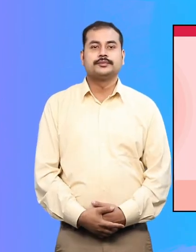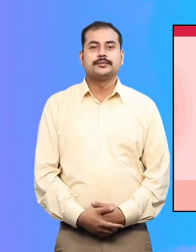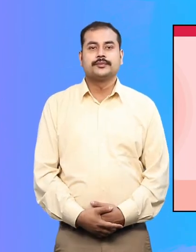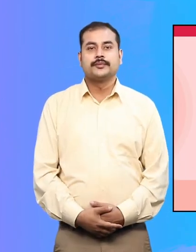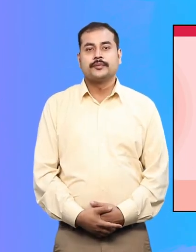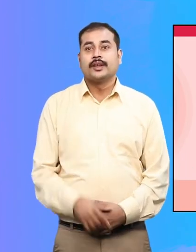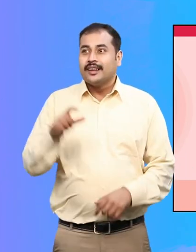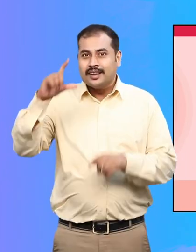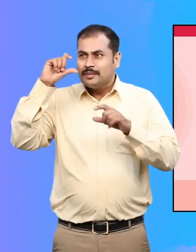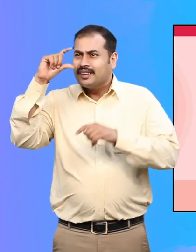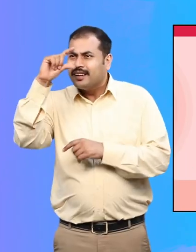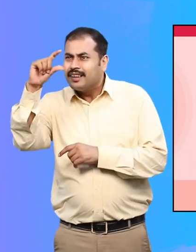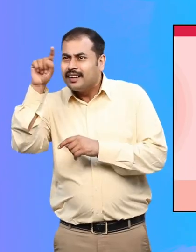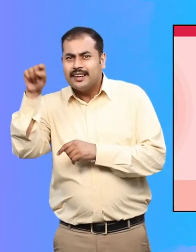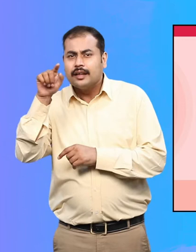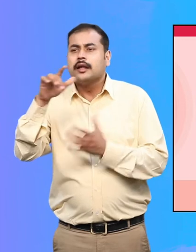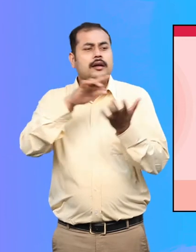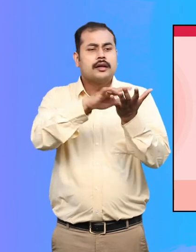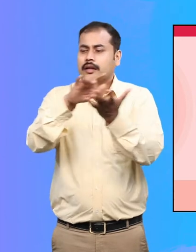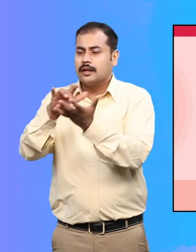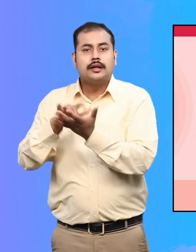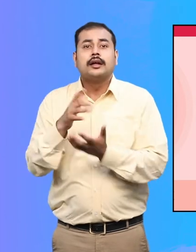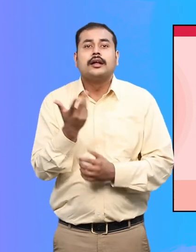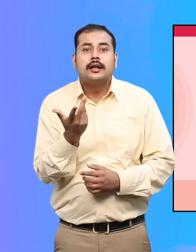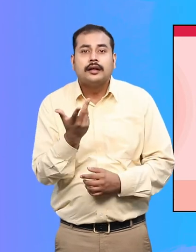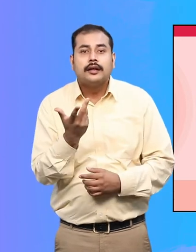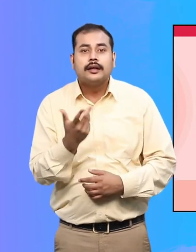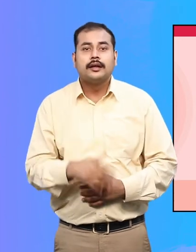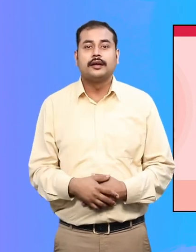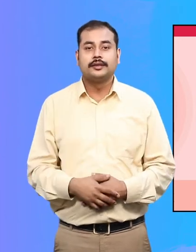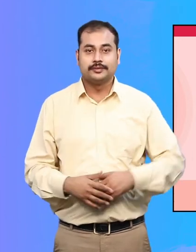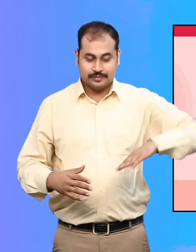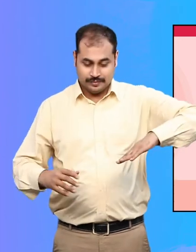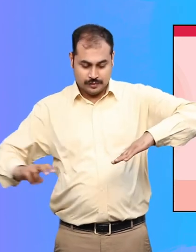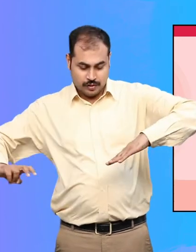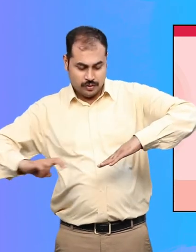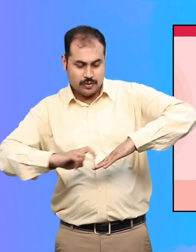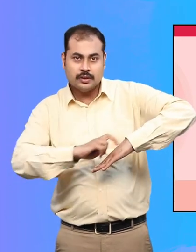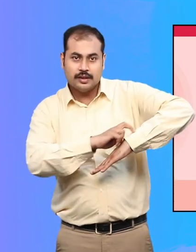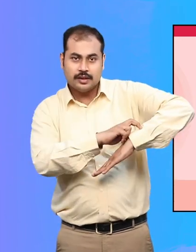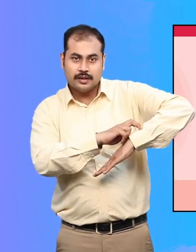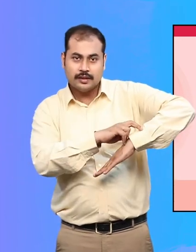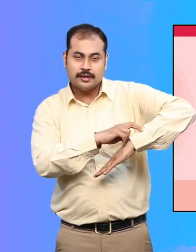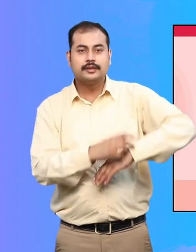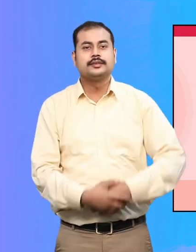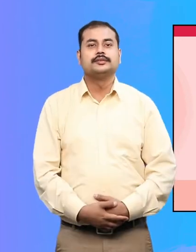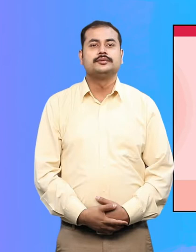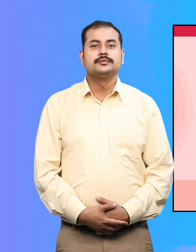The symbol is often seen where accessibility features such as ramps with a gentle slope,